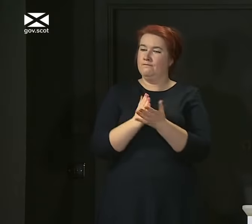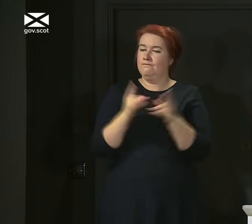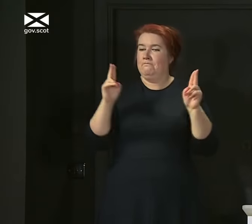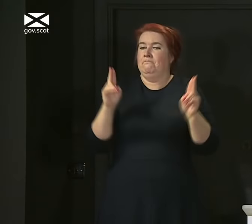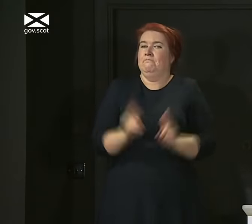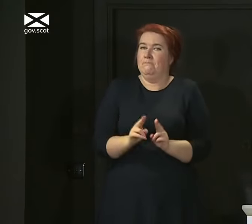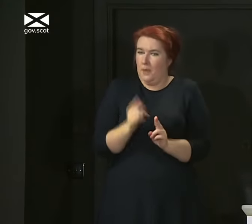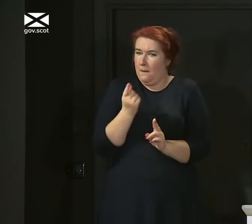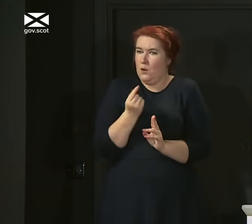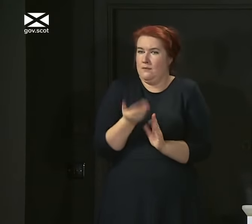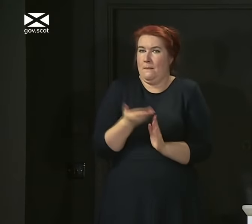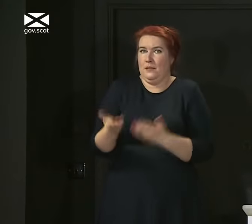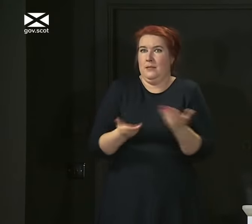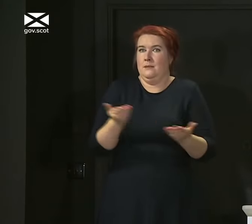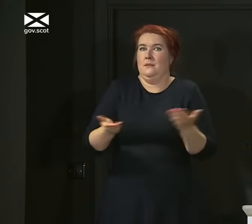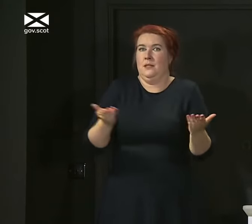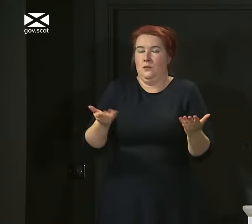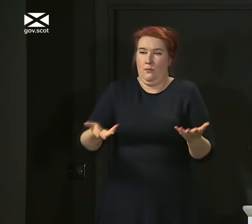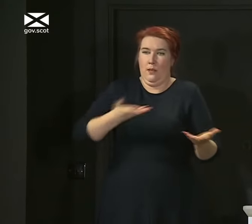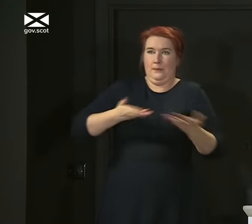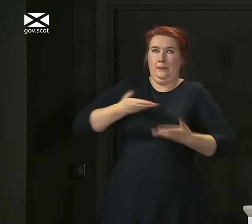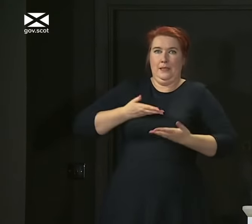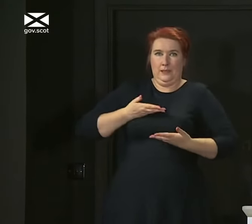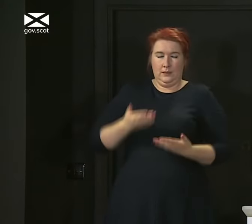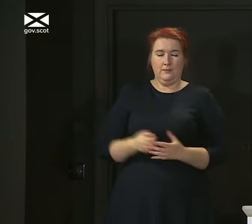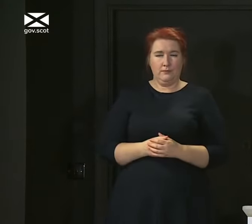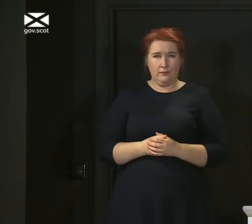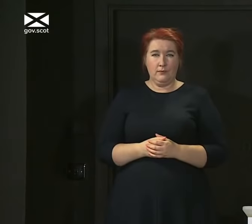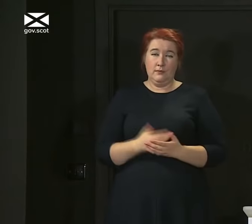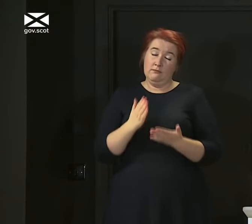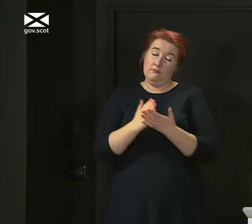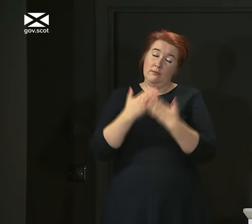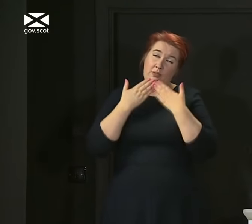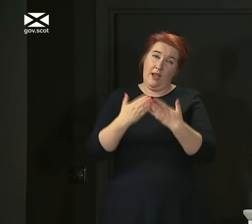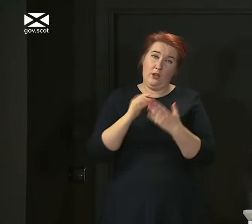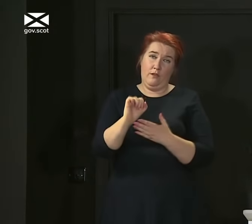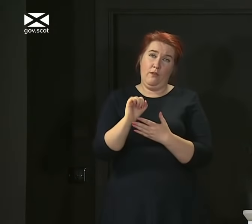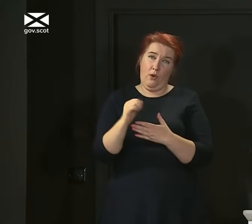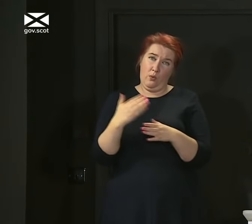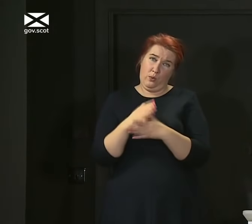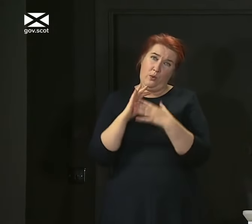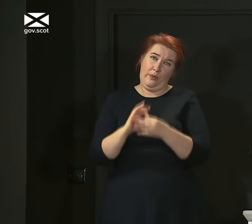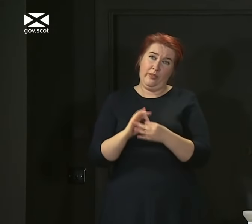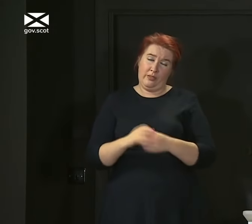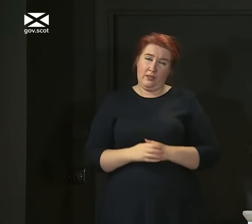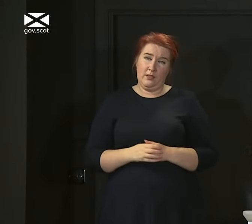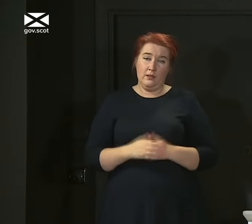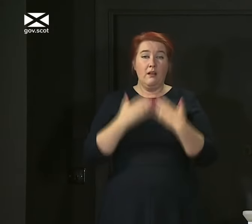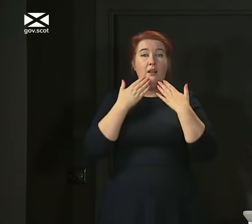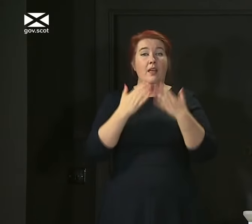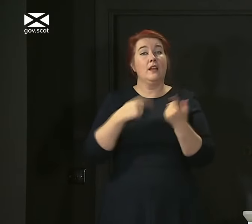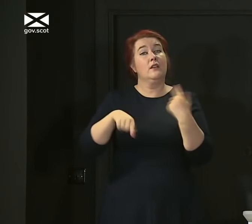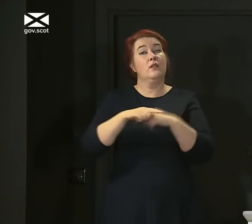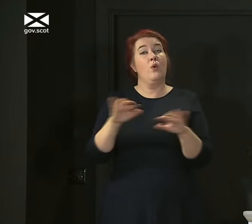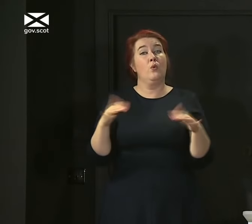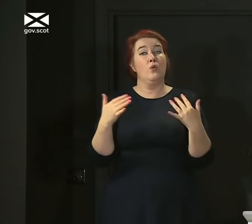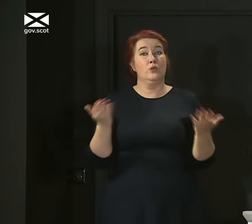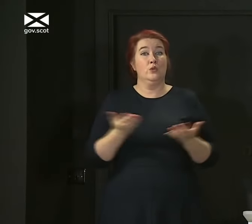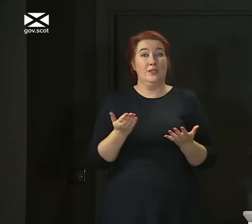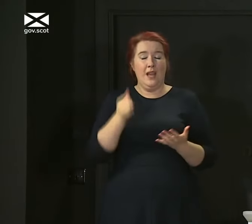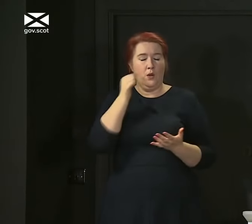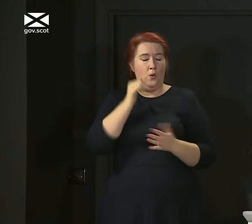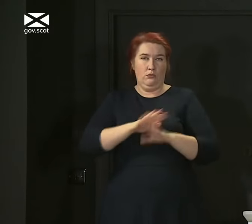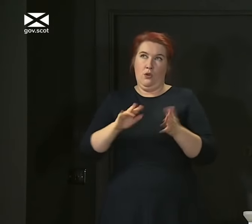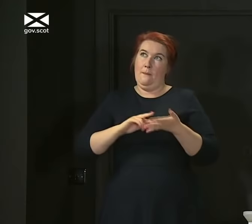risks of it transmitting from one person to another. So my thanks, as always, for your cooperation. My thanks to those of you who've joined us today for this